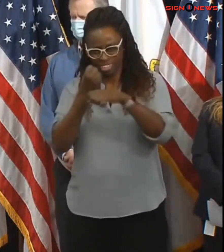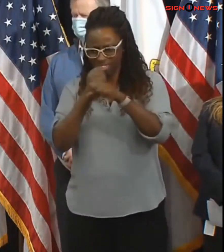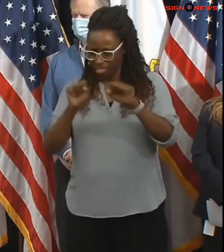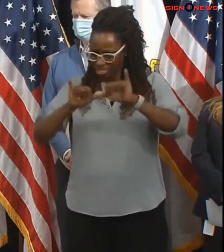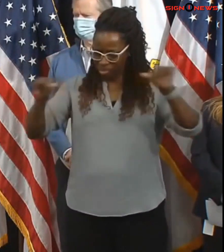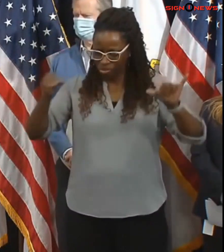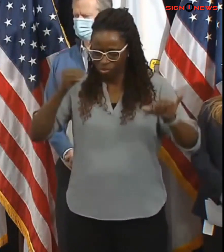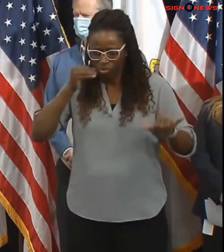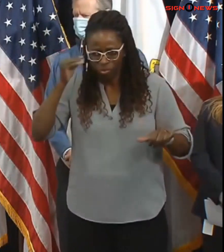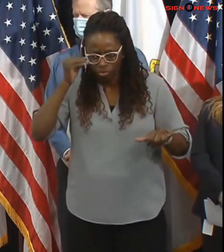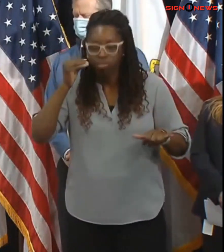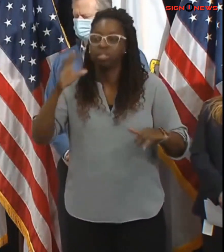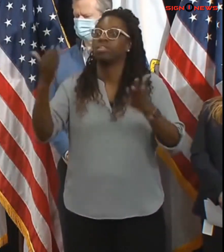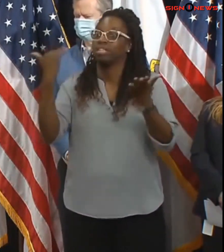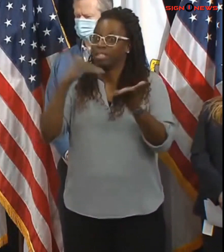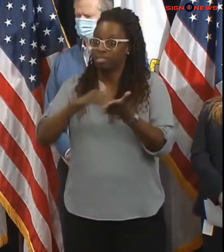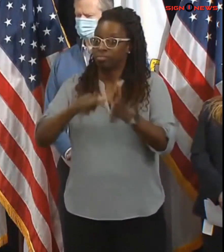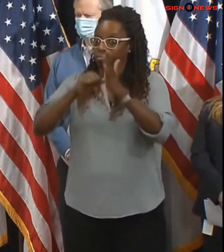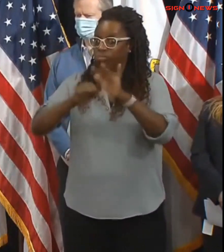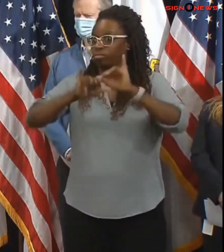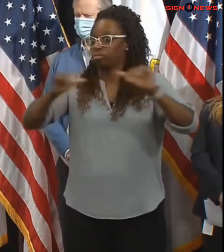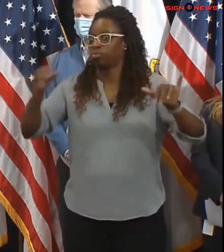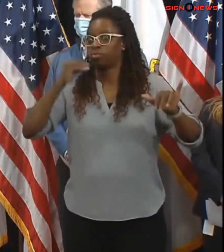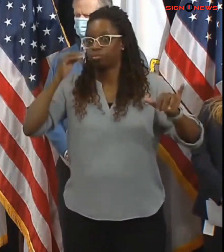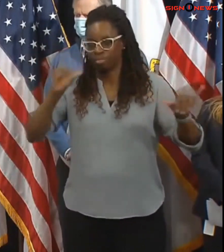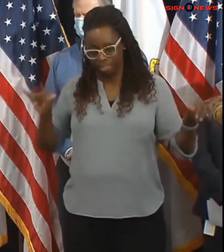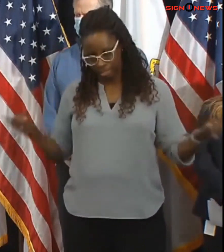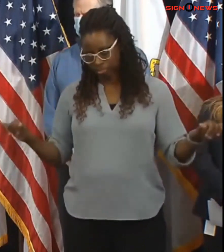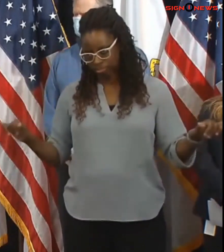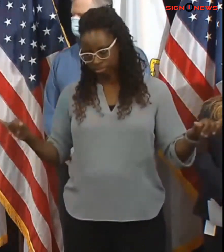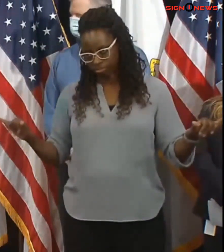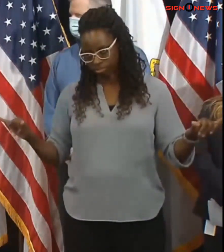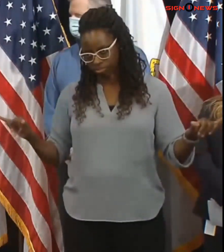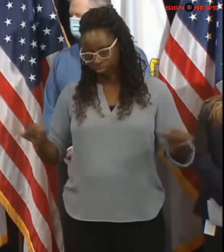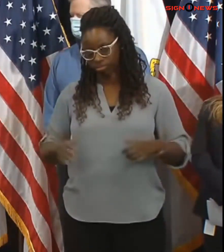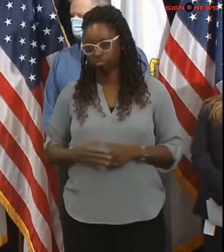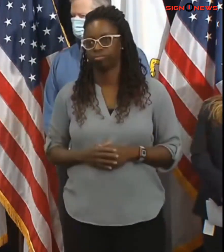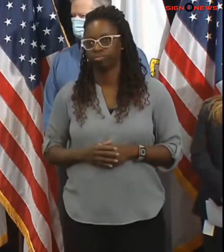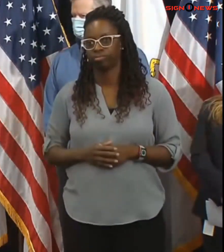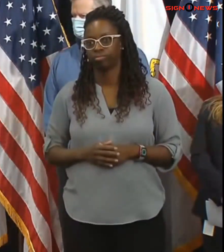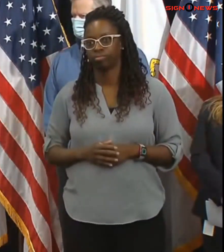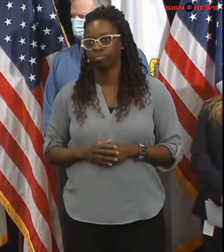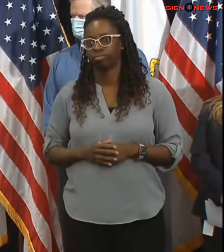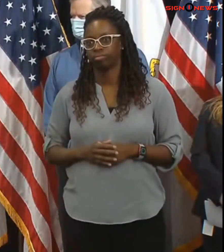travel except for essential trips and with that i'm going to turn it over to general manager patak about the team